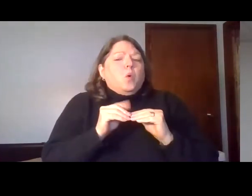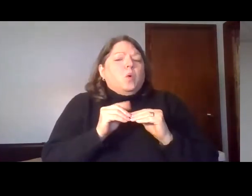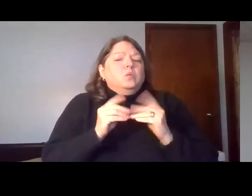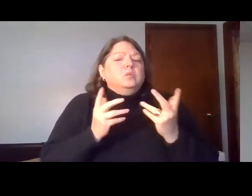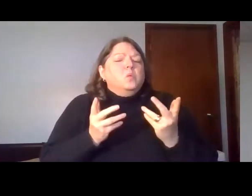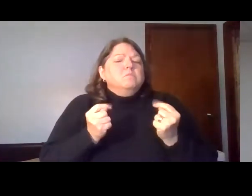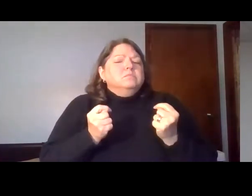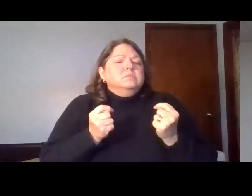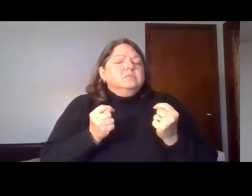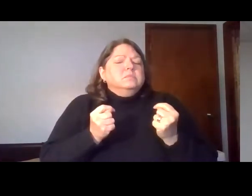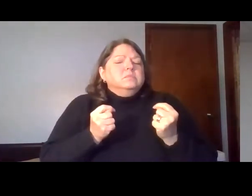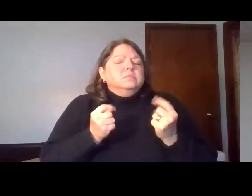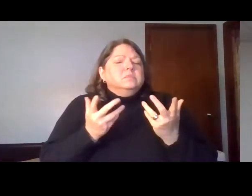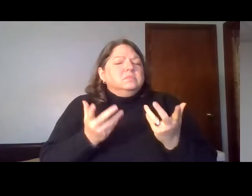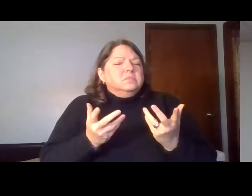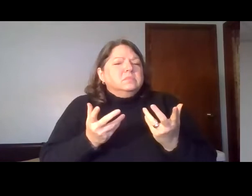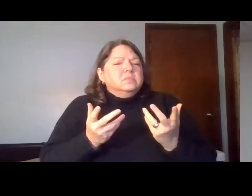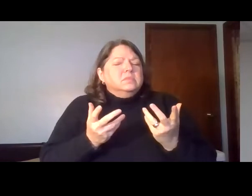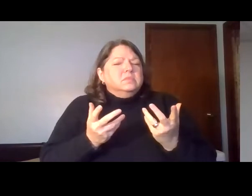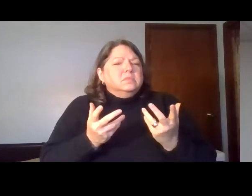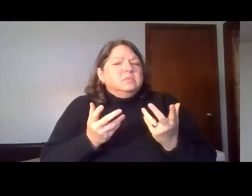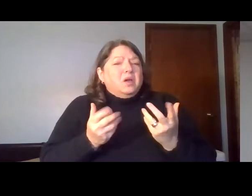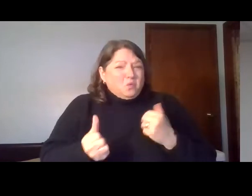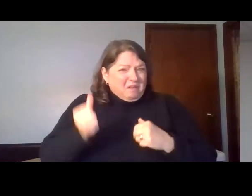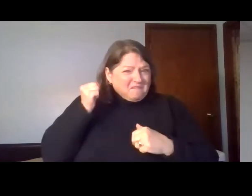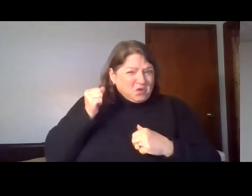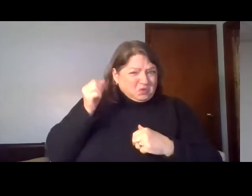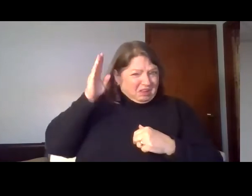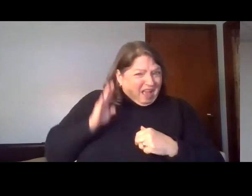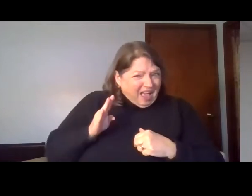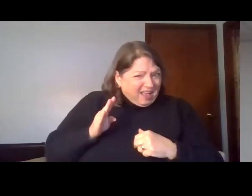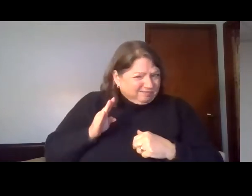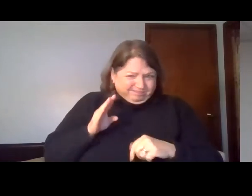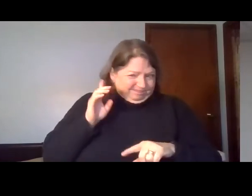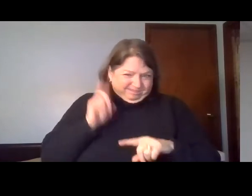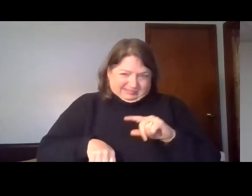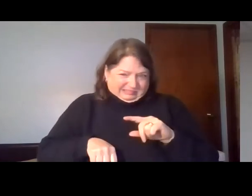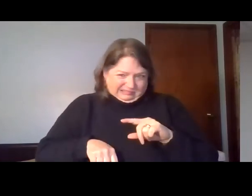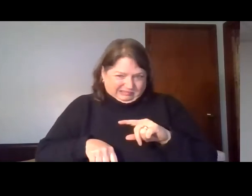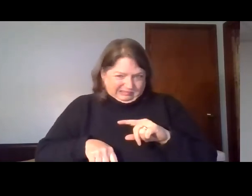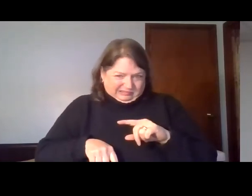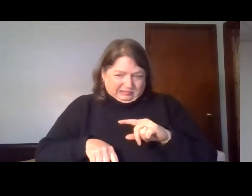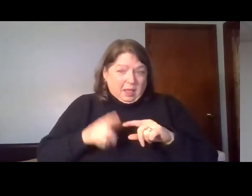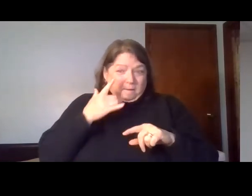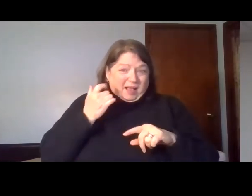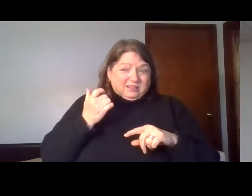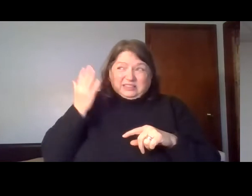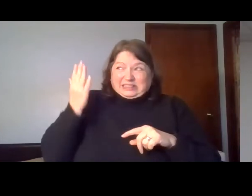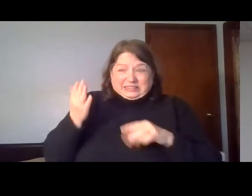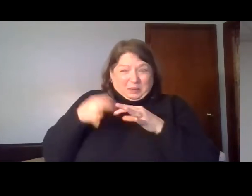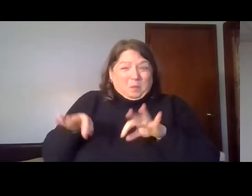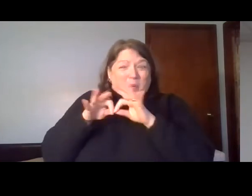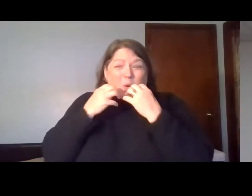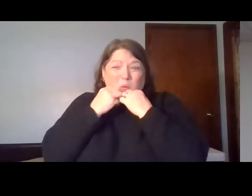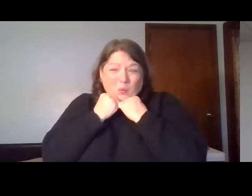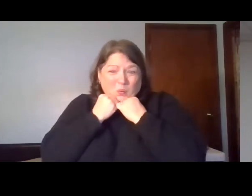cannot refuse God, because He's a God that cannot be refused. I want to talk to you